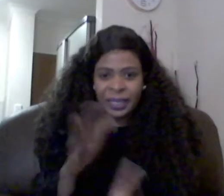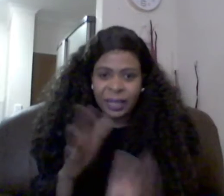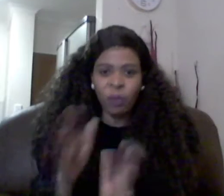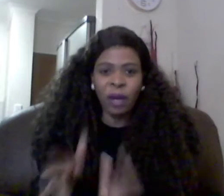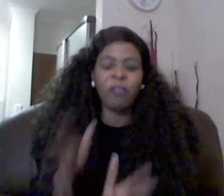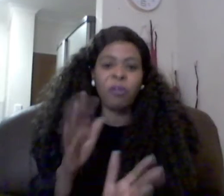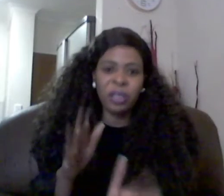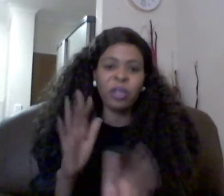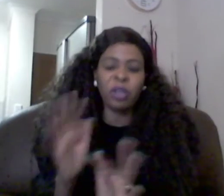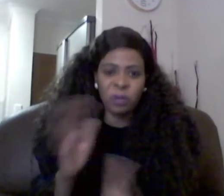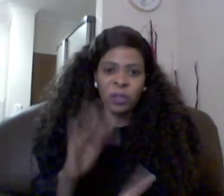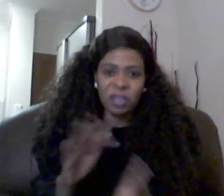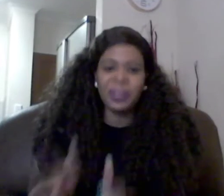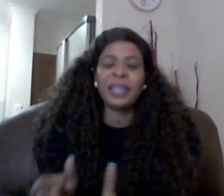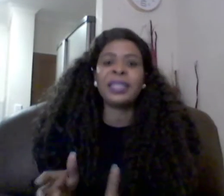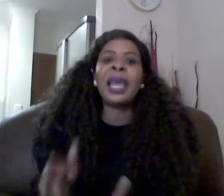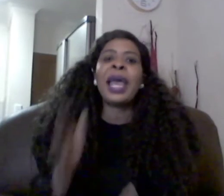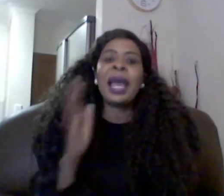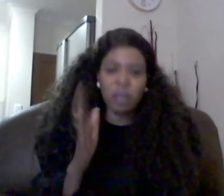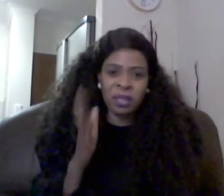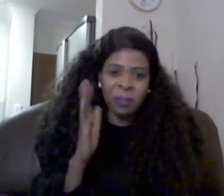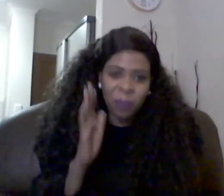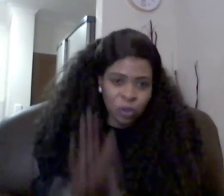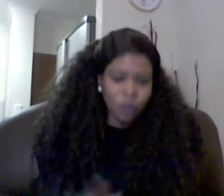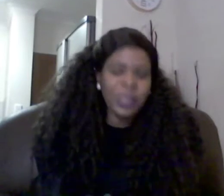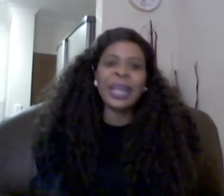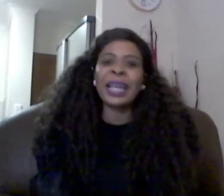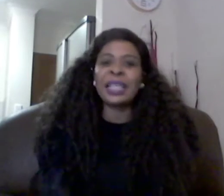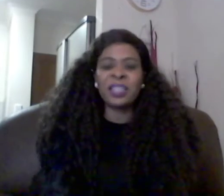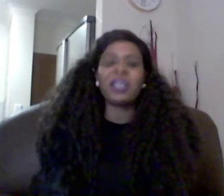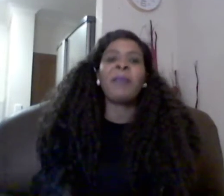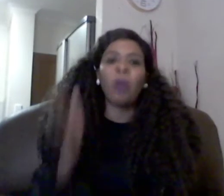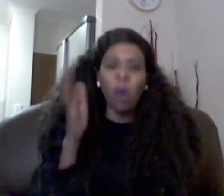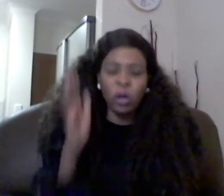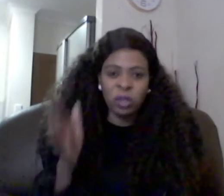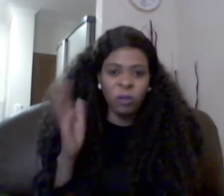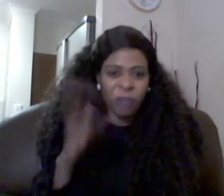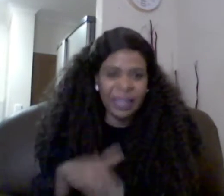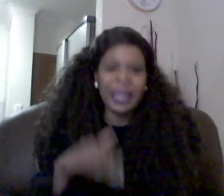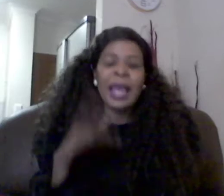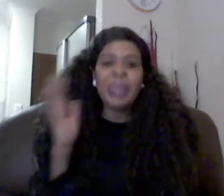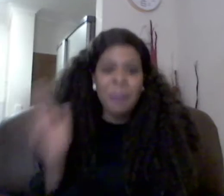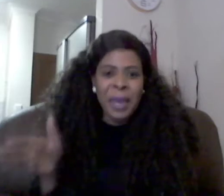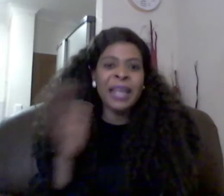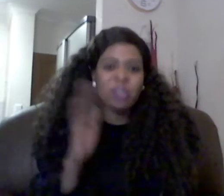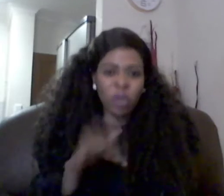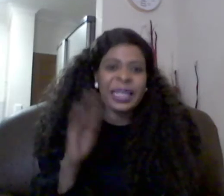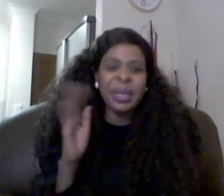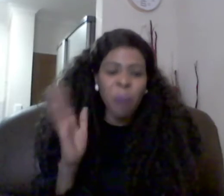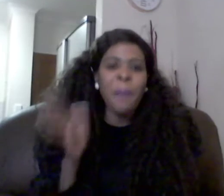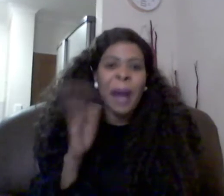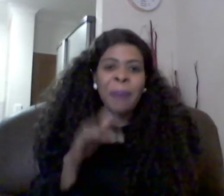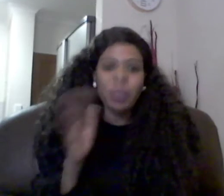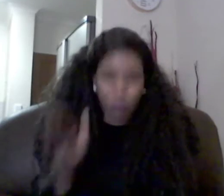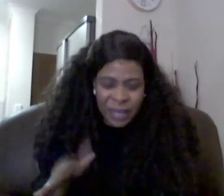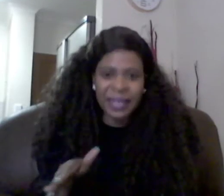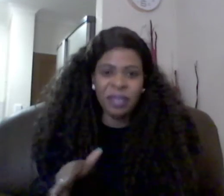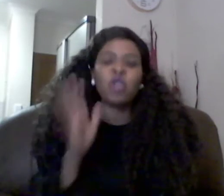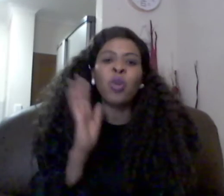yet a wife fulfilling your responsibility as you're supposed to in a relationship but only to find that the man not yet pop up the question so it's